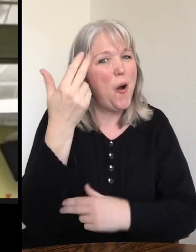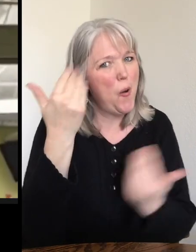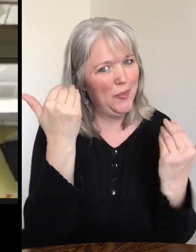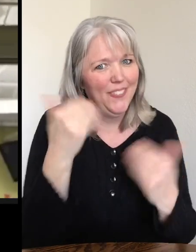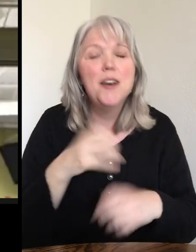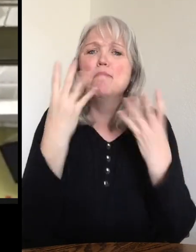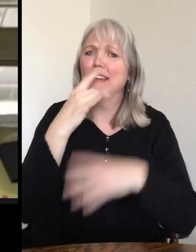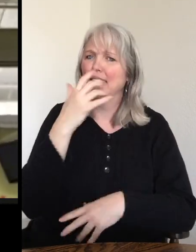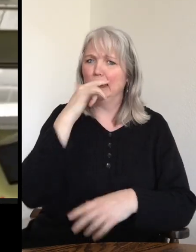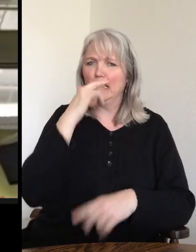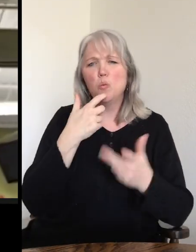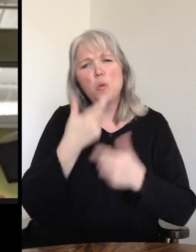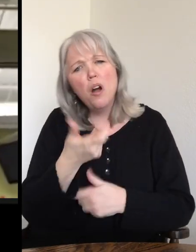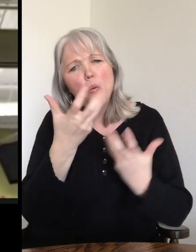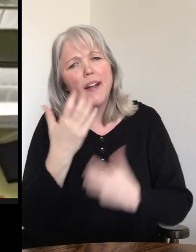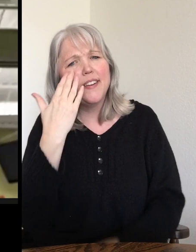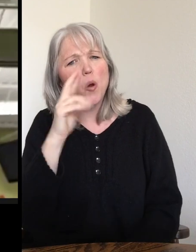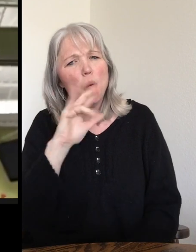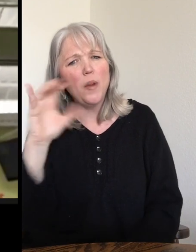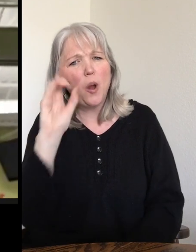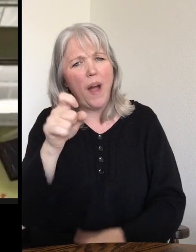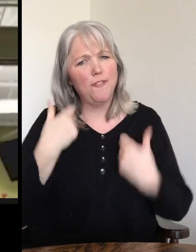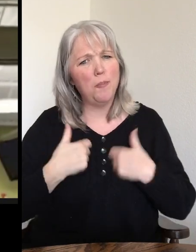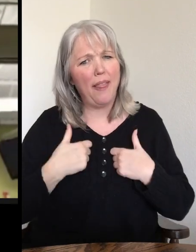There are a lot of kids watching and a lot of kids want to know if Rigo ever has to get a bath.